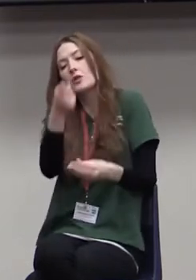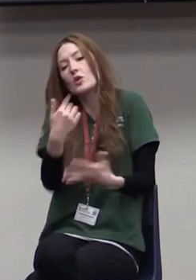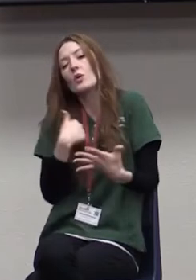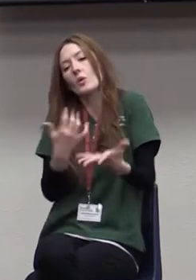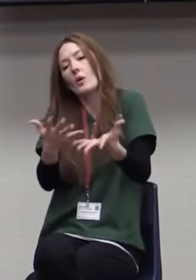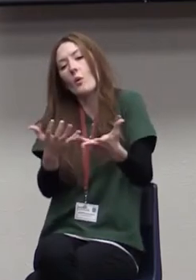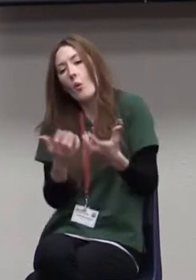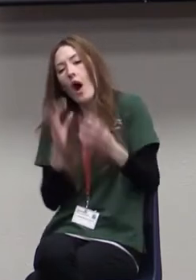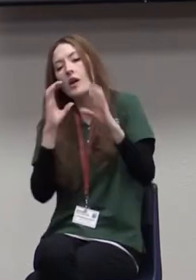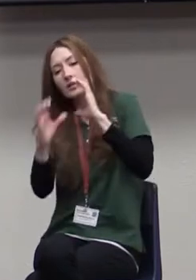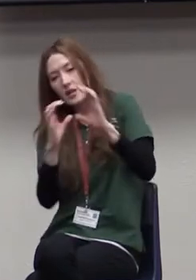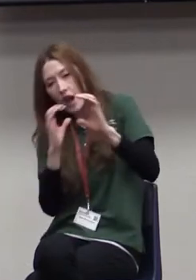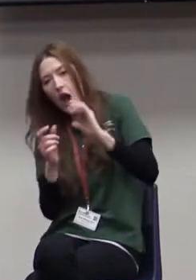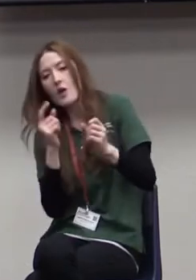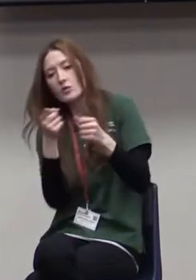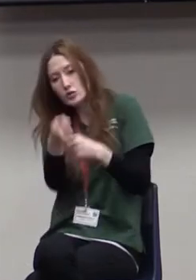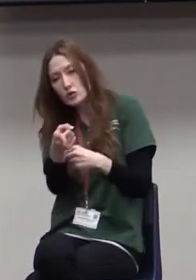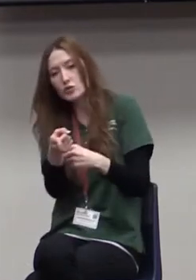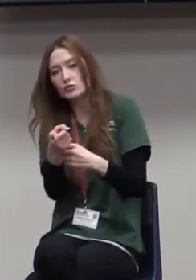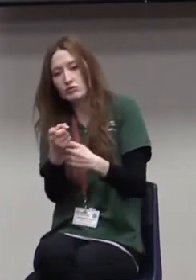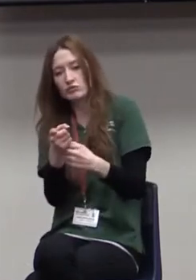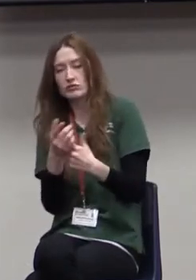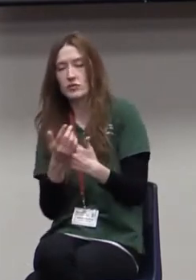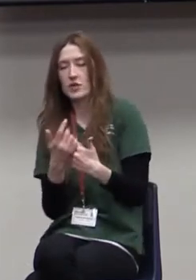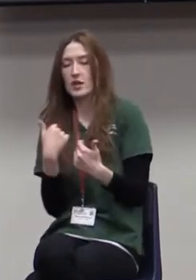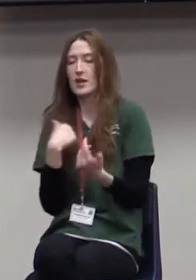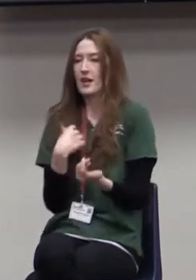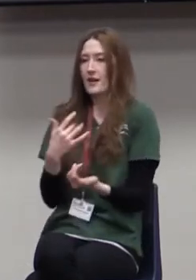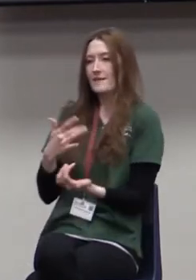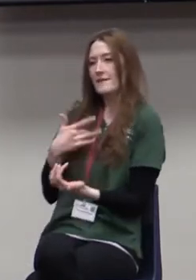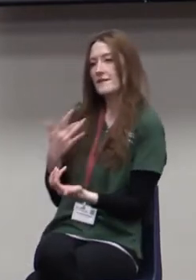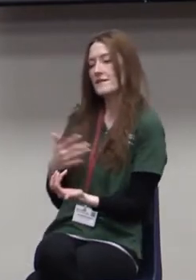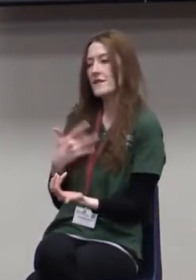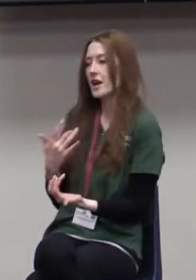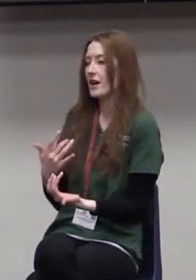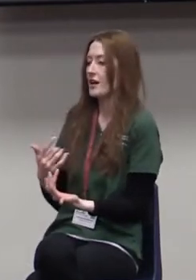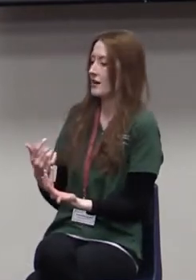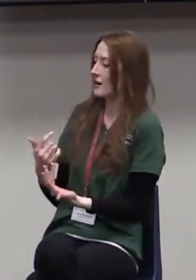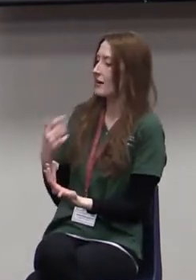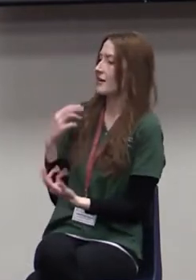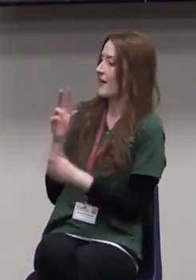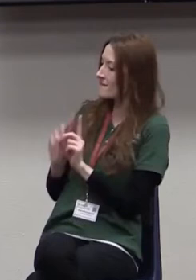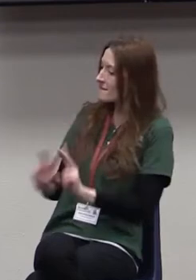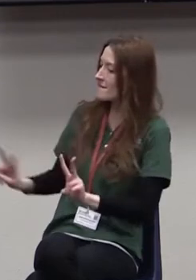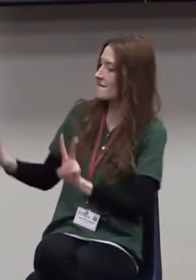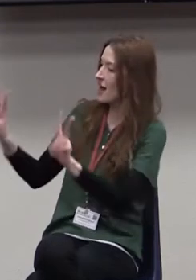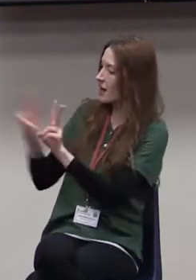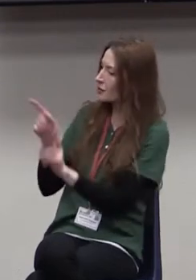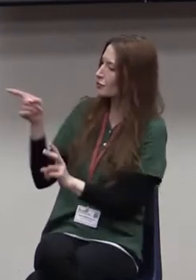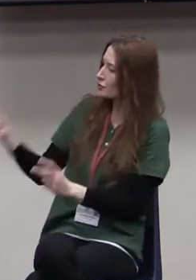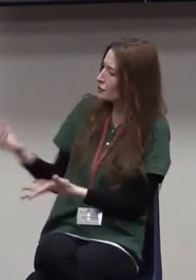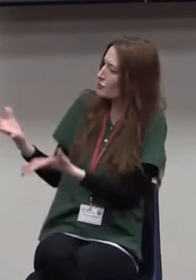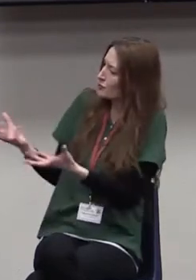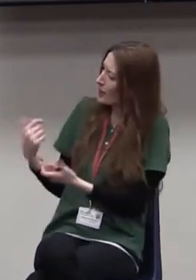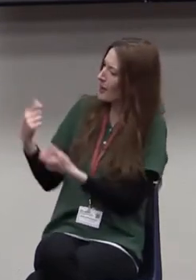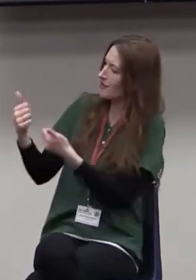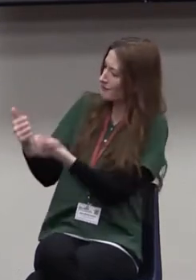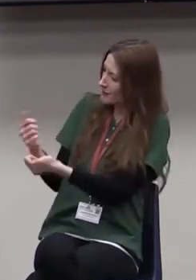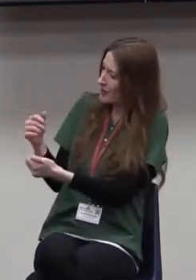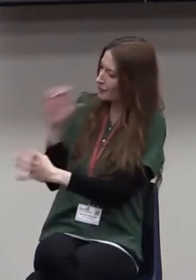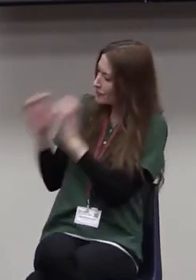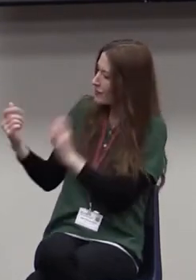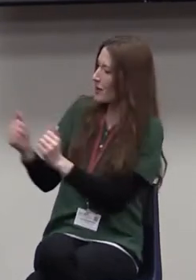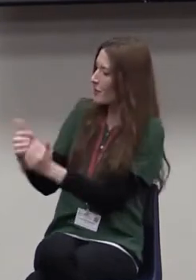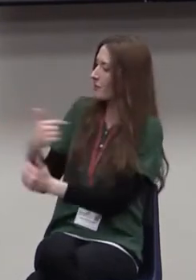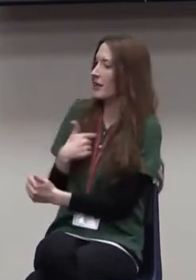with you one-on-one. They're going to feel a sense of value that you cared enough to talk to them one-on-one. Number two, it's going to